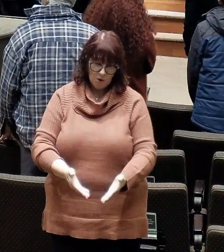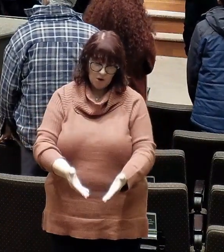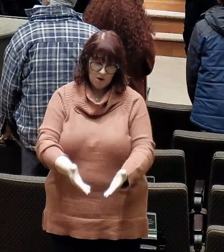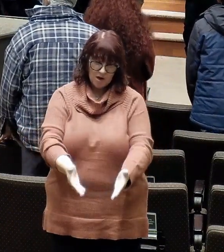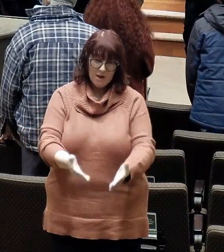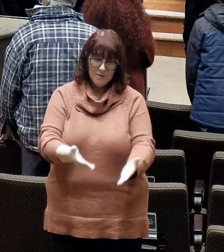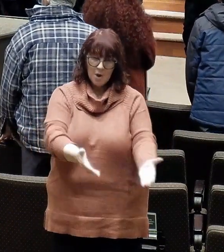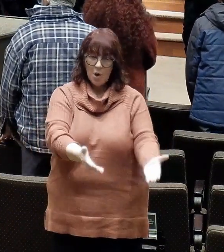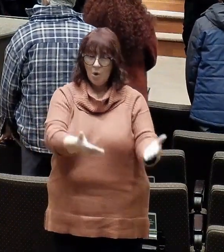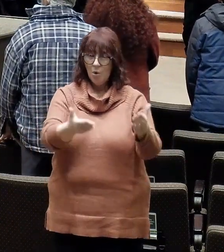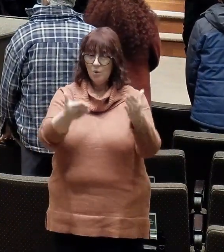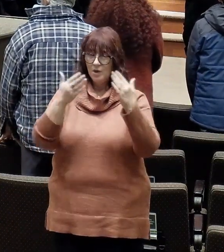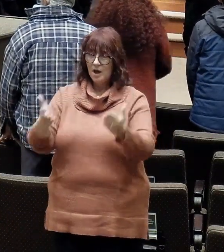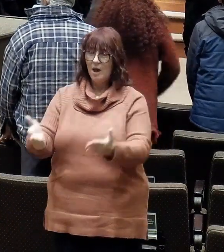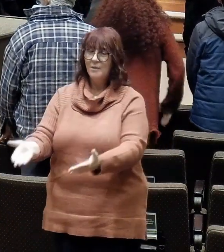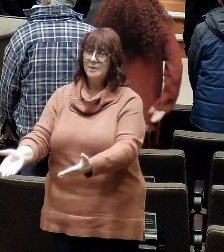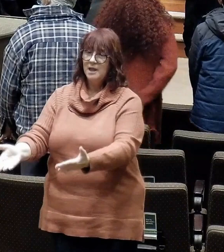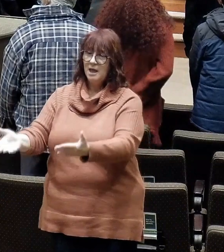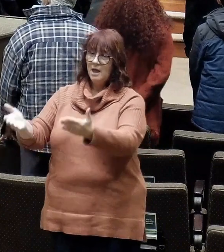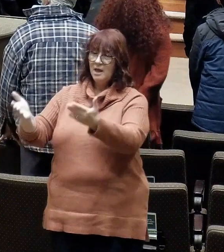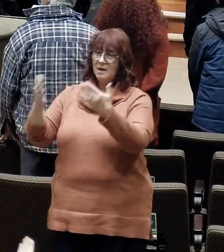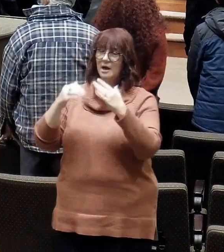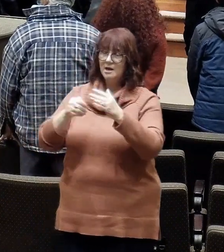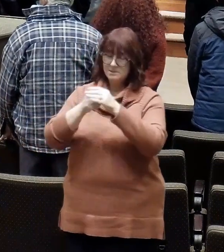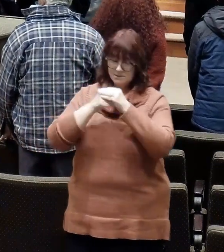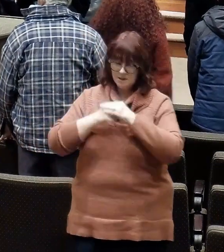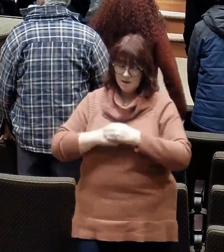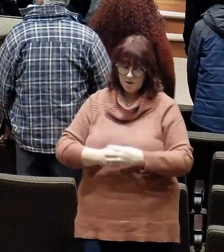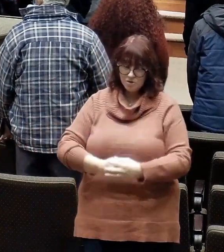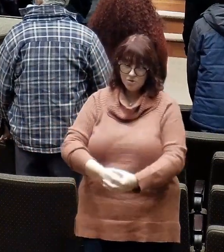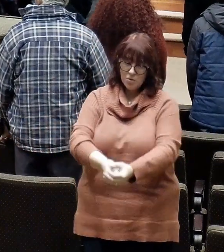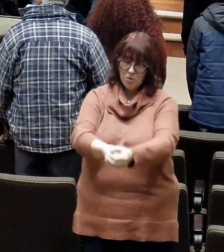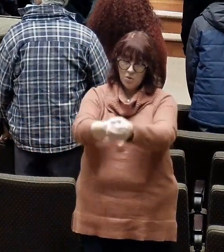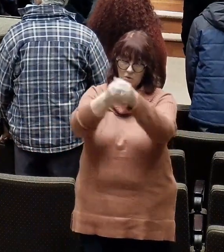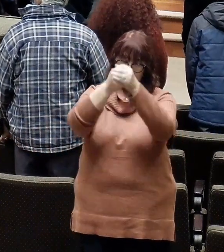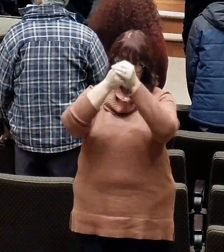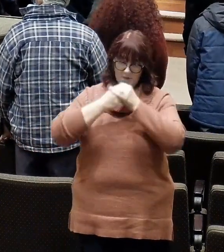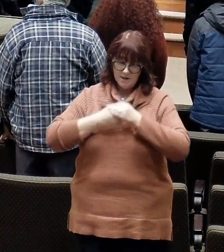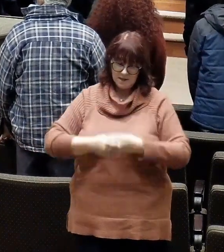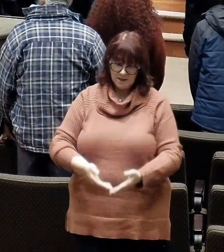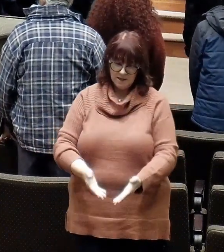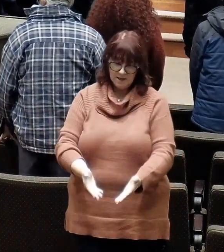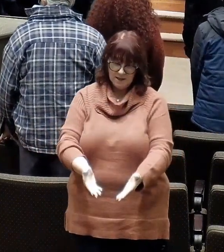Christ